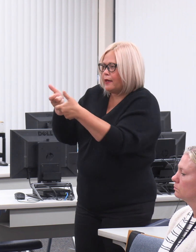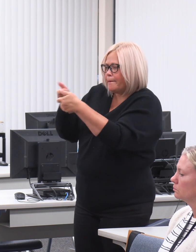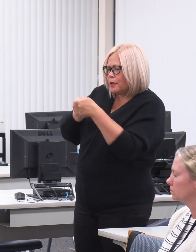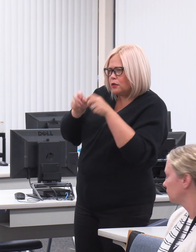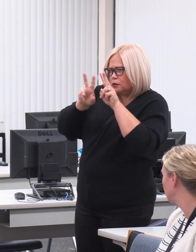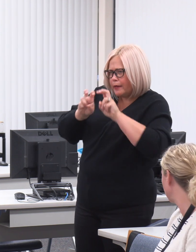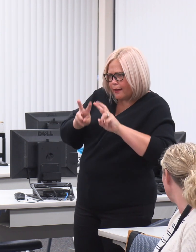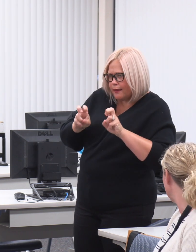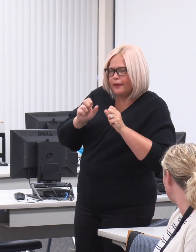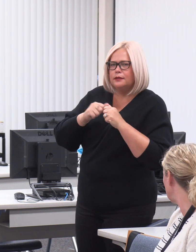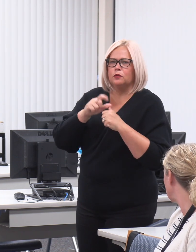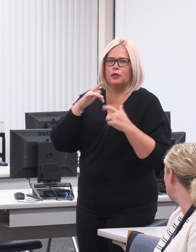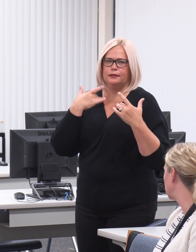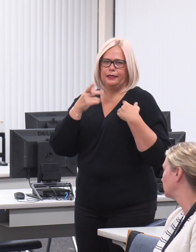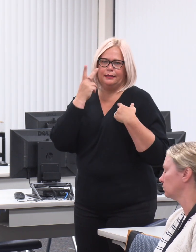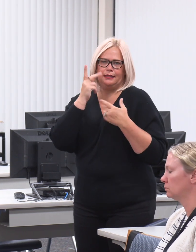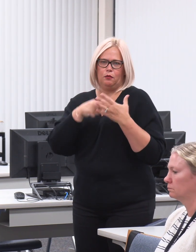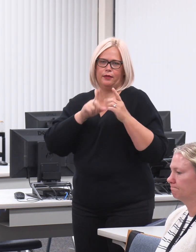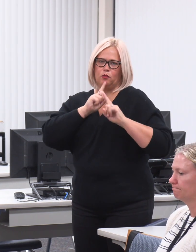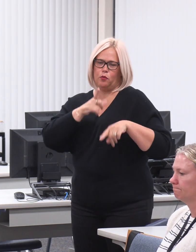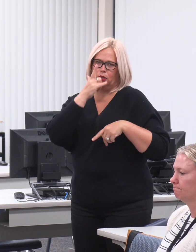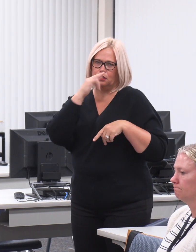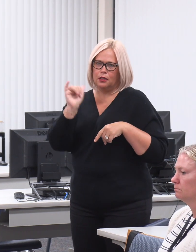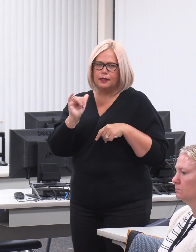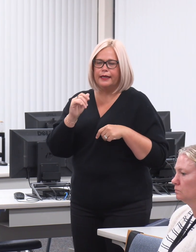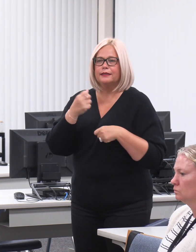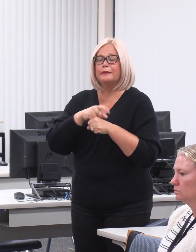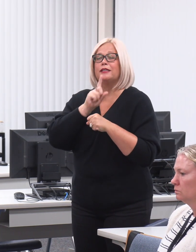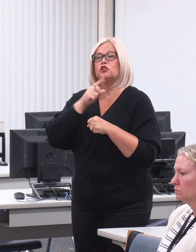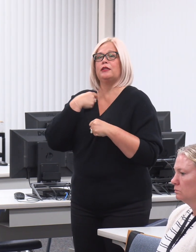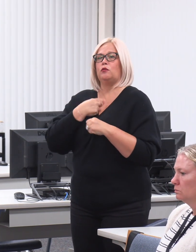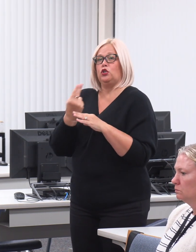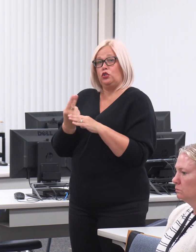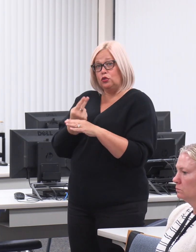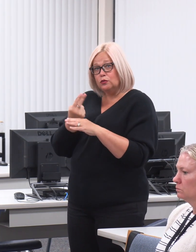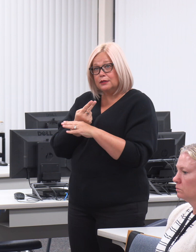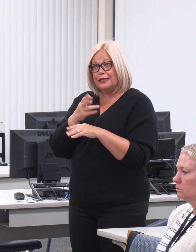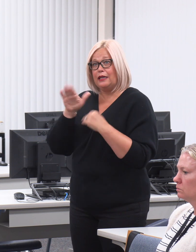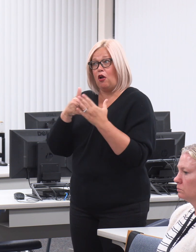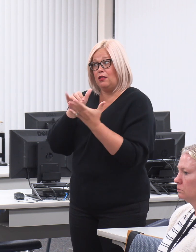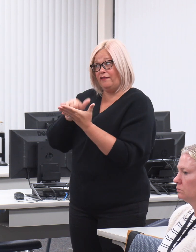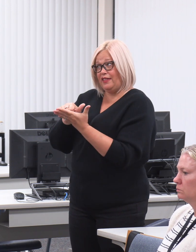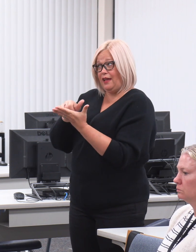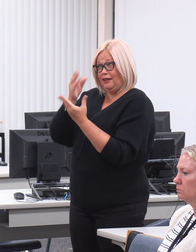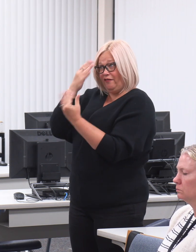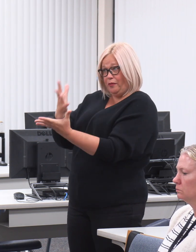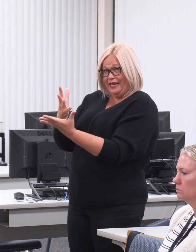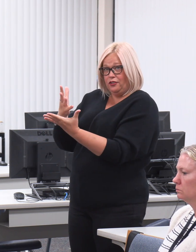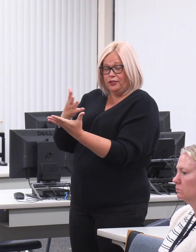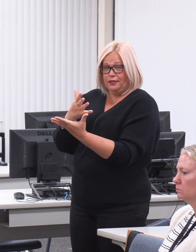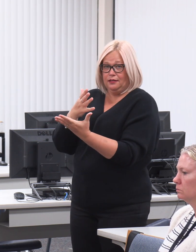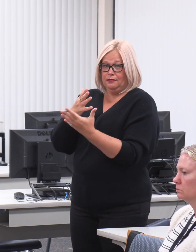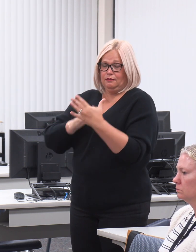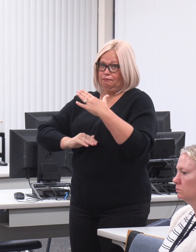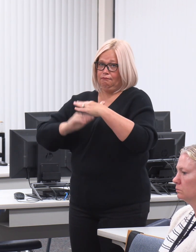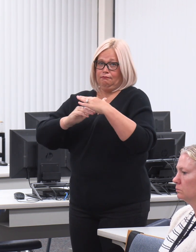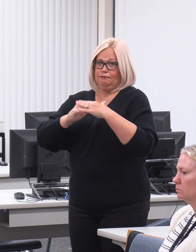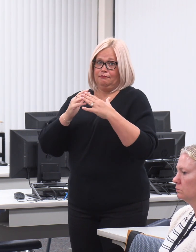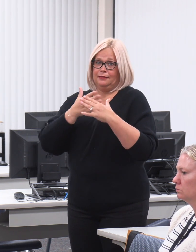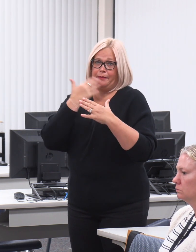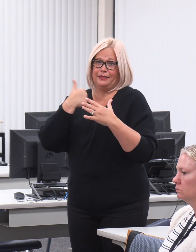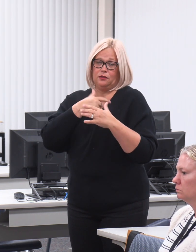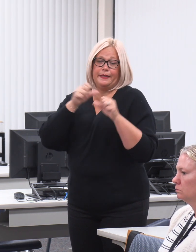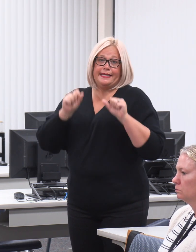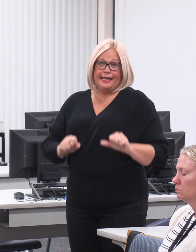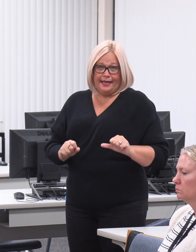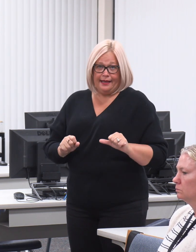So we're excited to see what those reports are and to make sure that we're utilizing all of that stuff as best we can and be able to bring that to you. So